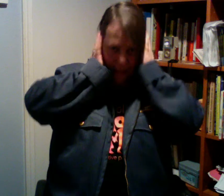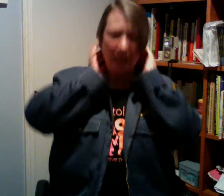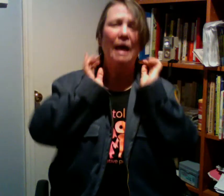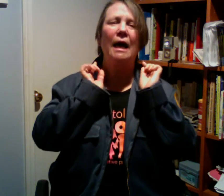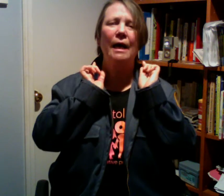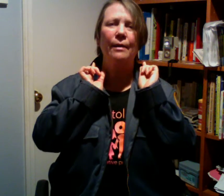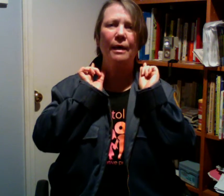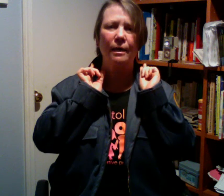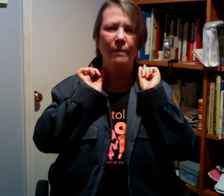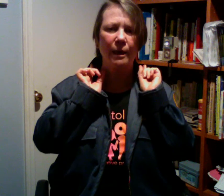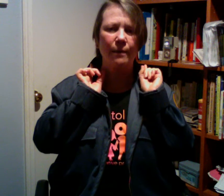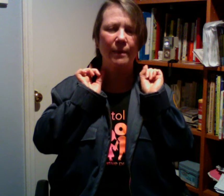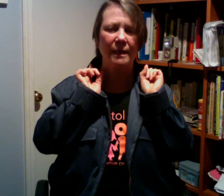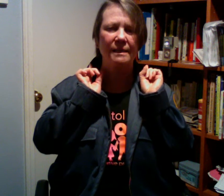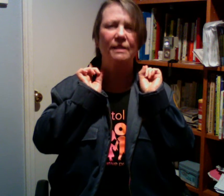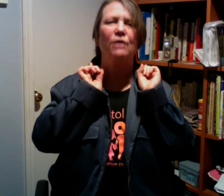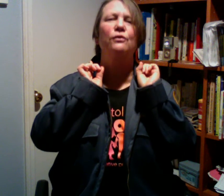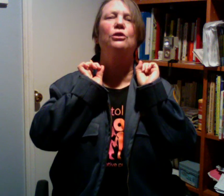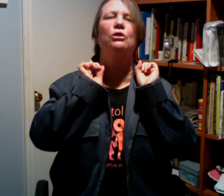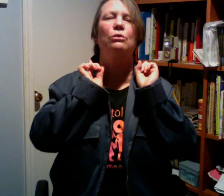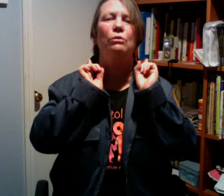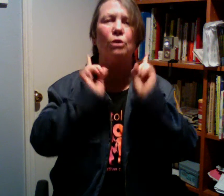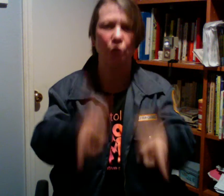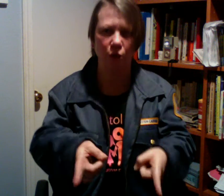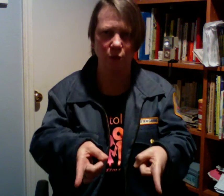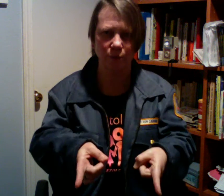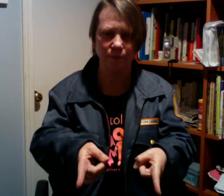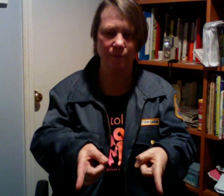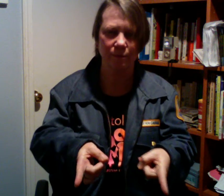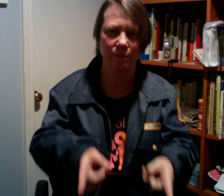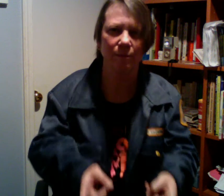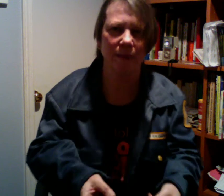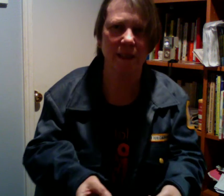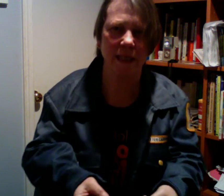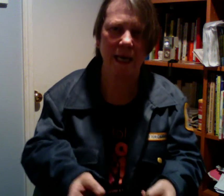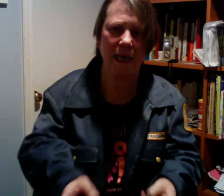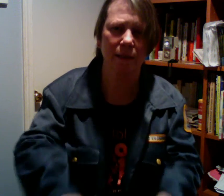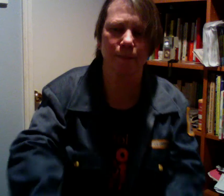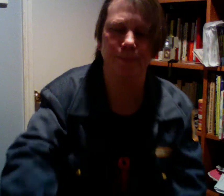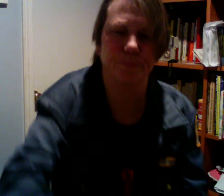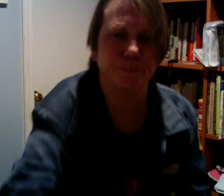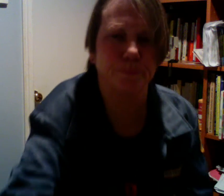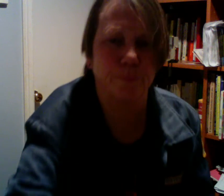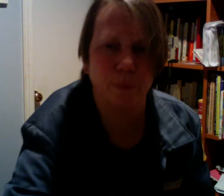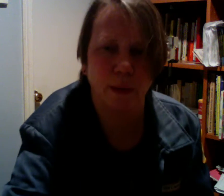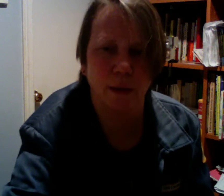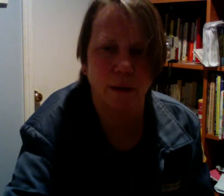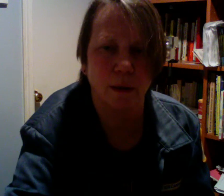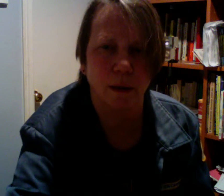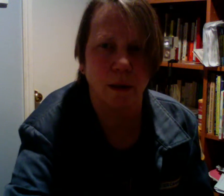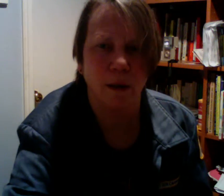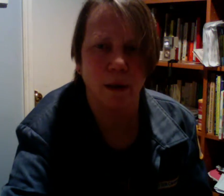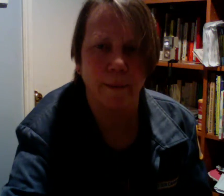I'm gonna mail myself to you. Miss you guys. Bye. Bye.